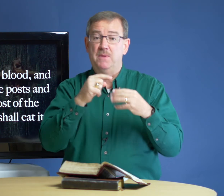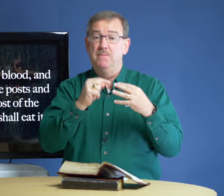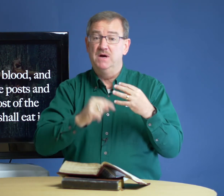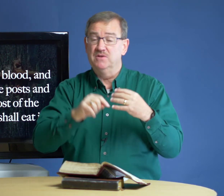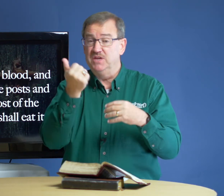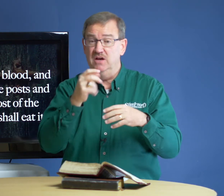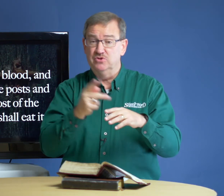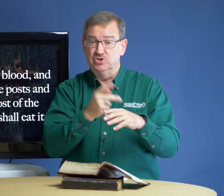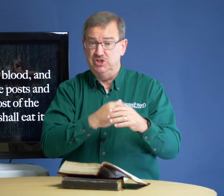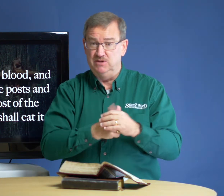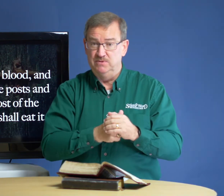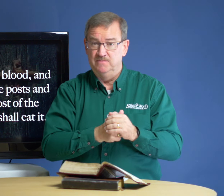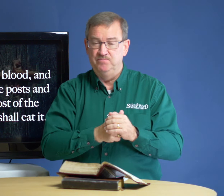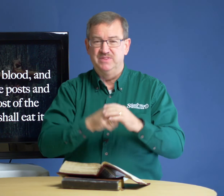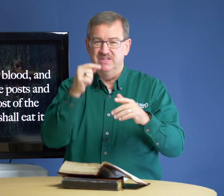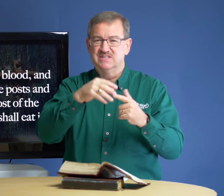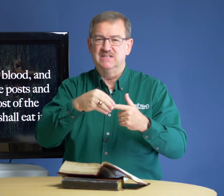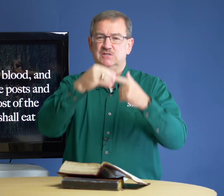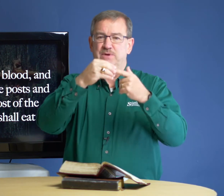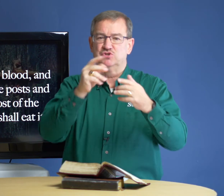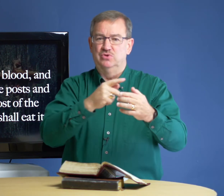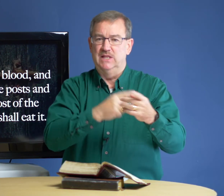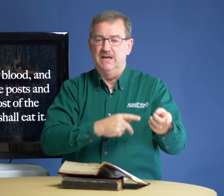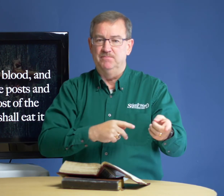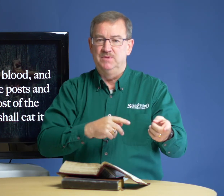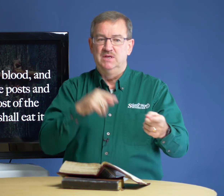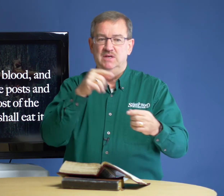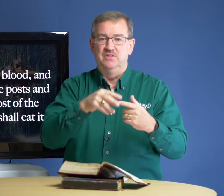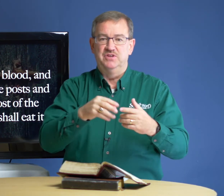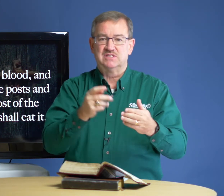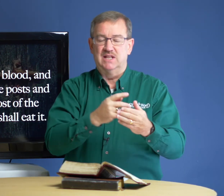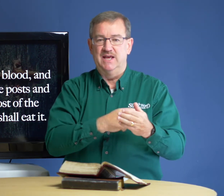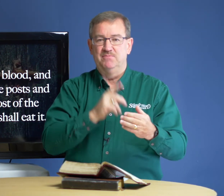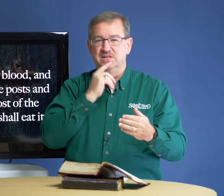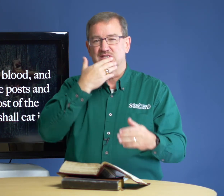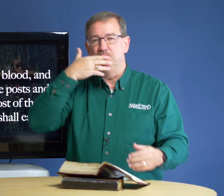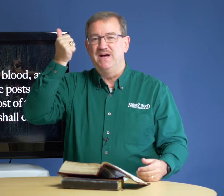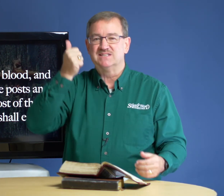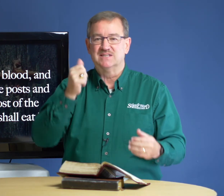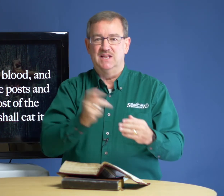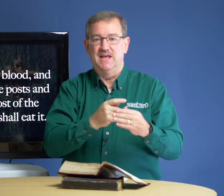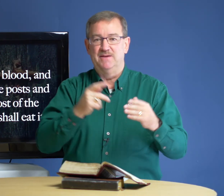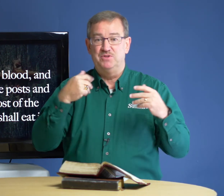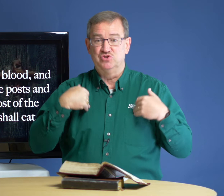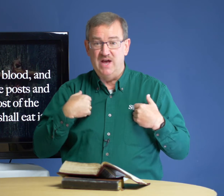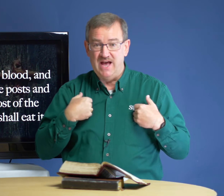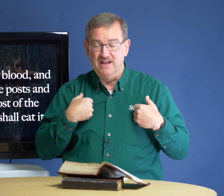among the other sheep. This is a special lamb. This lamb is the best lamb that you had